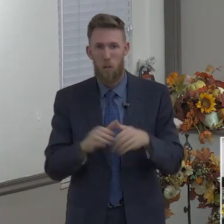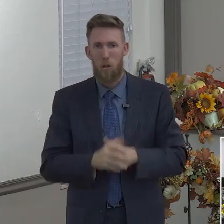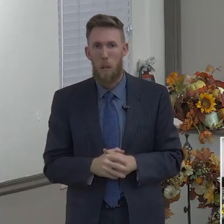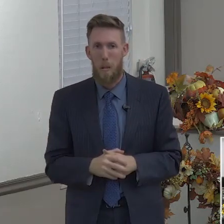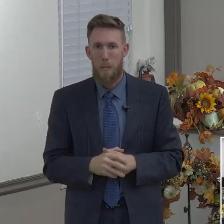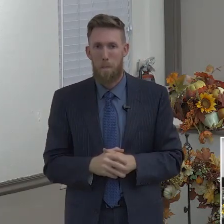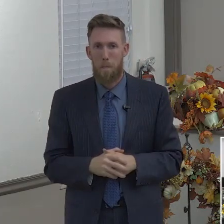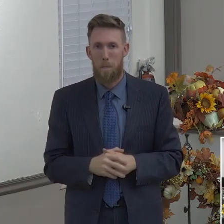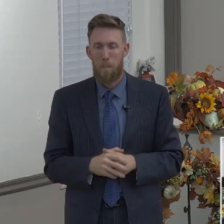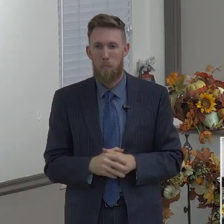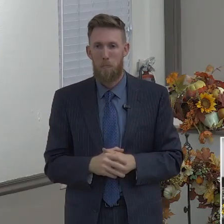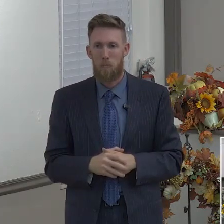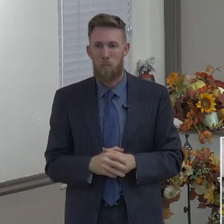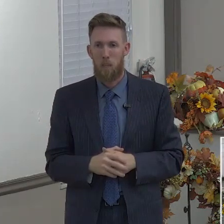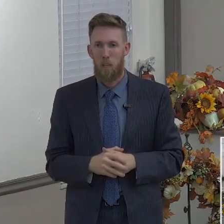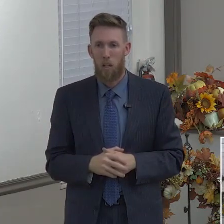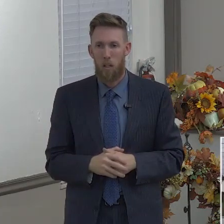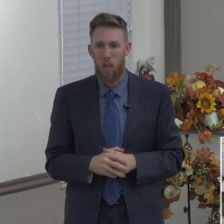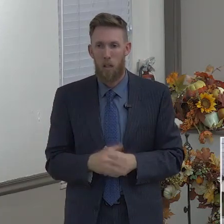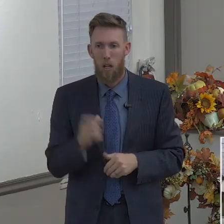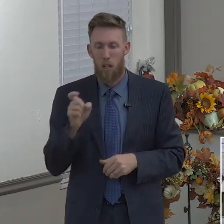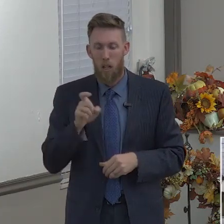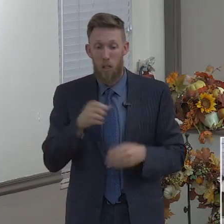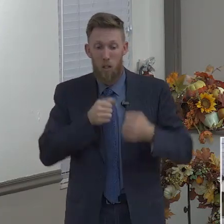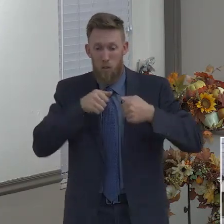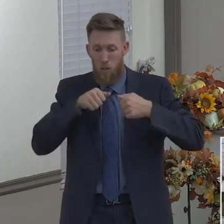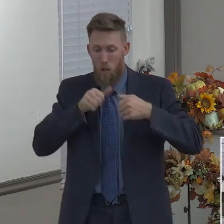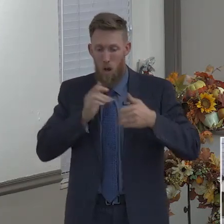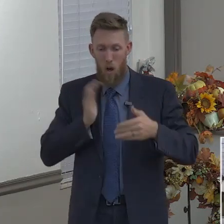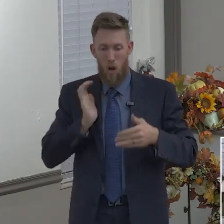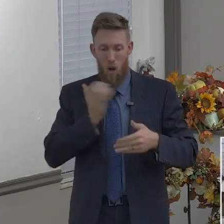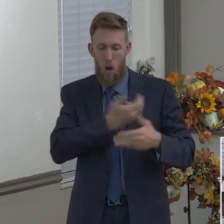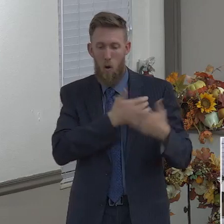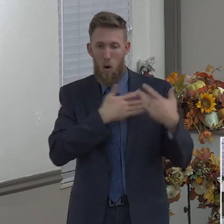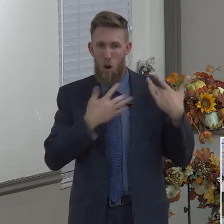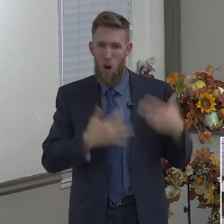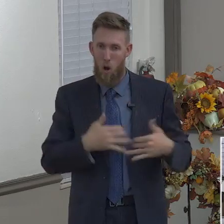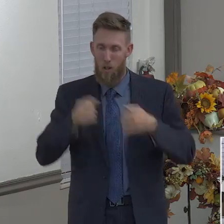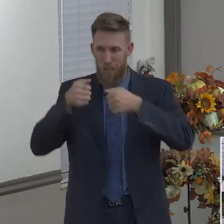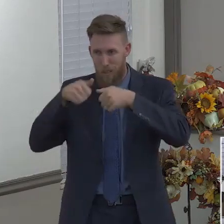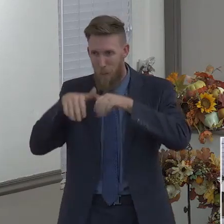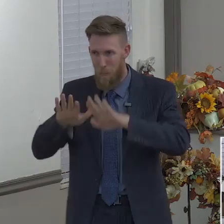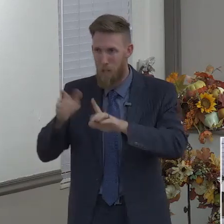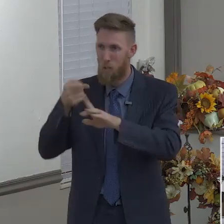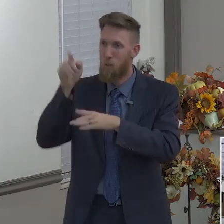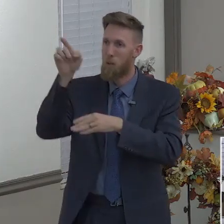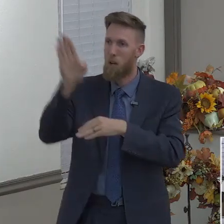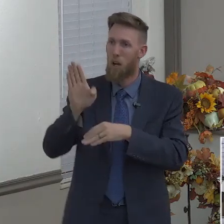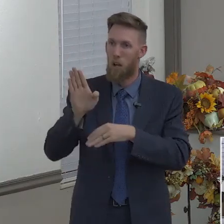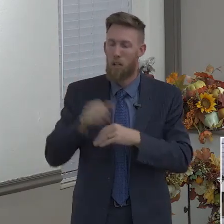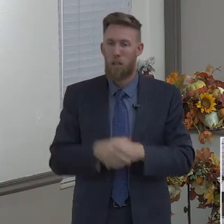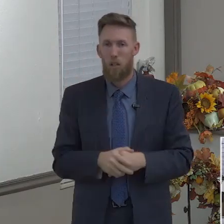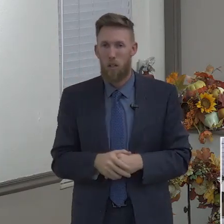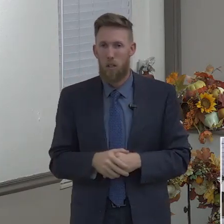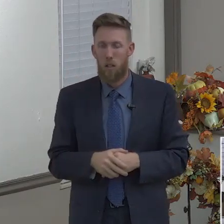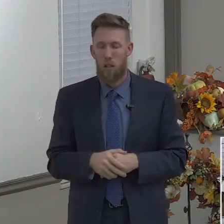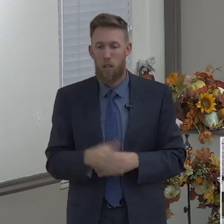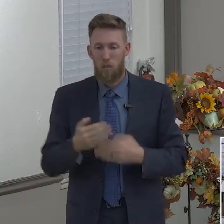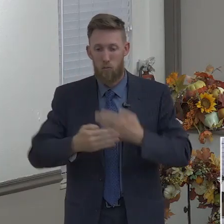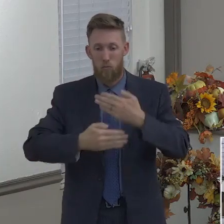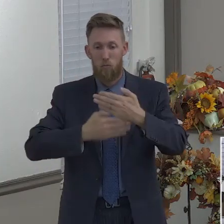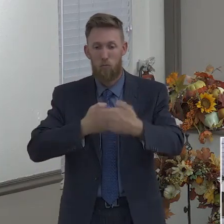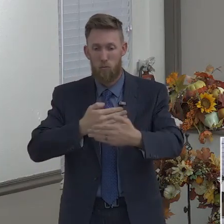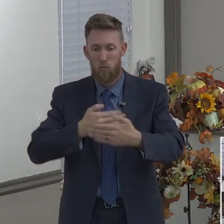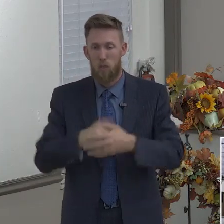submitting our heart to God's will, whatever that may be. Next. Number four. How can we find God's will? By